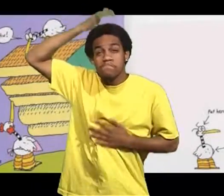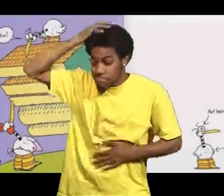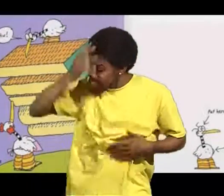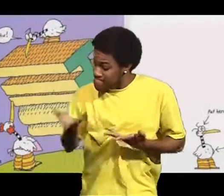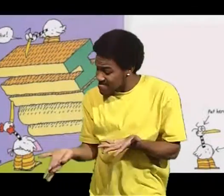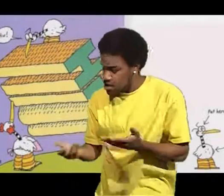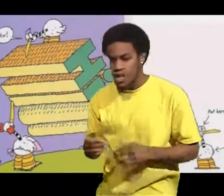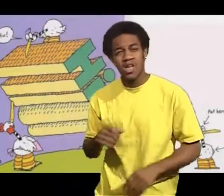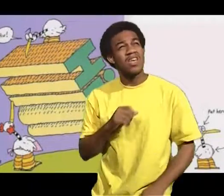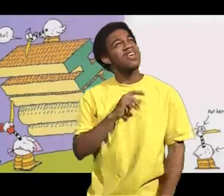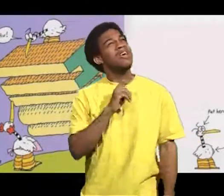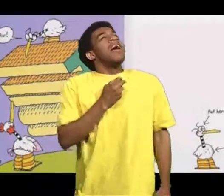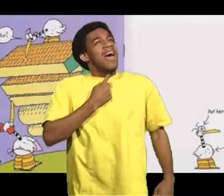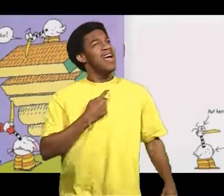Try rubbing your stomach and patting your head.